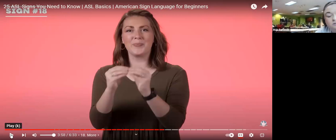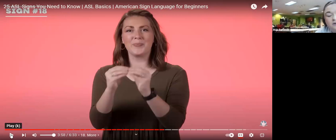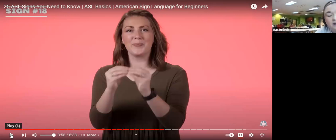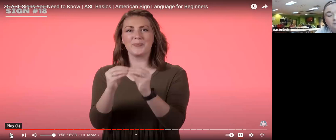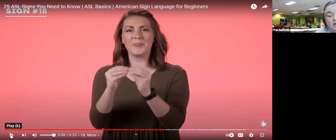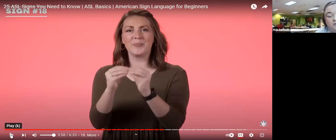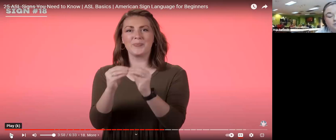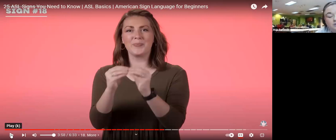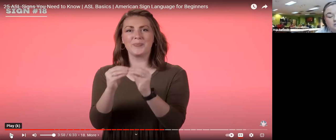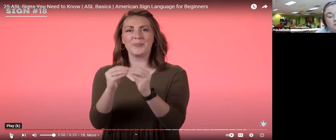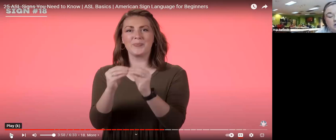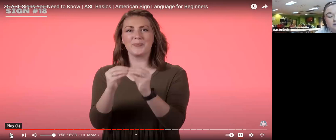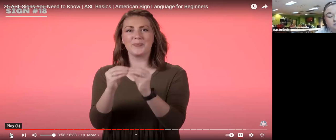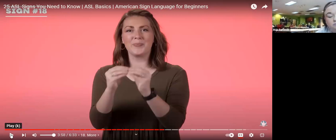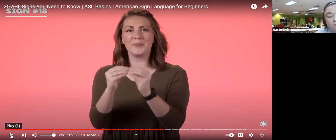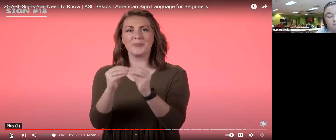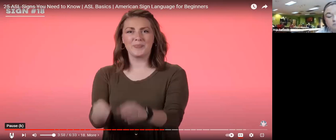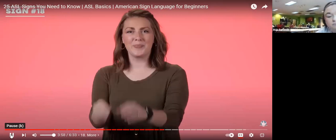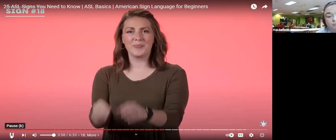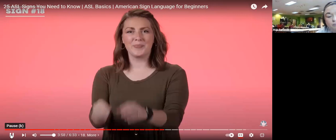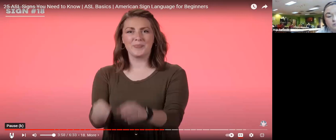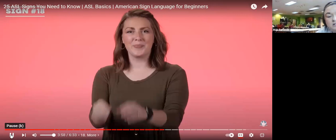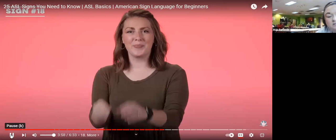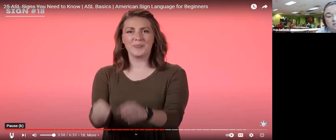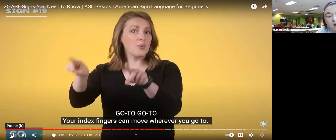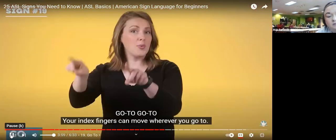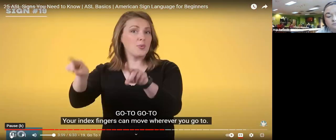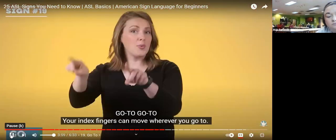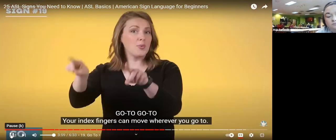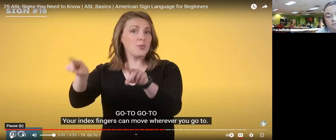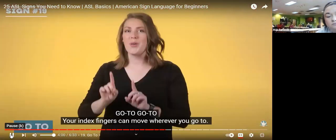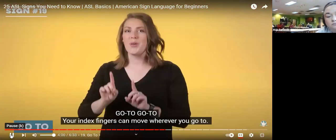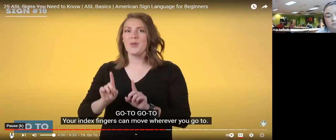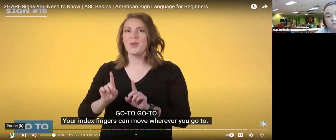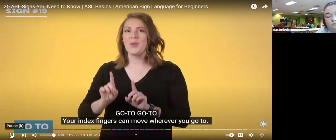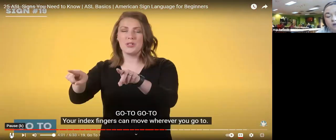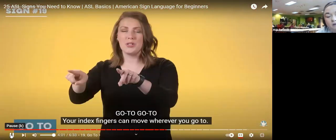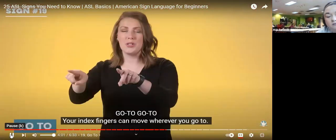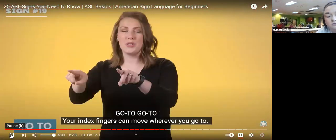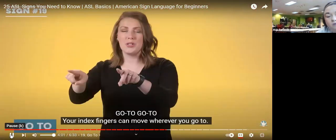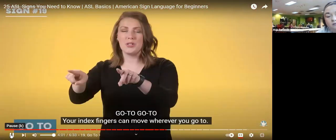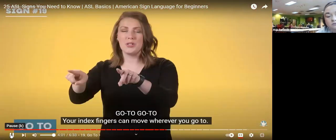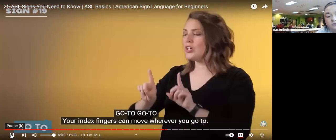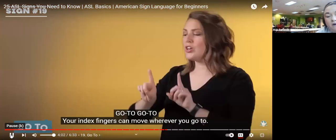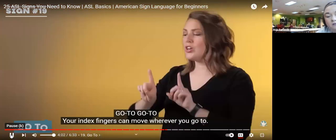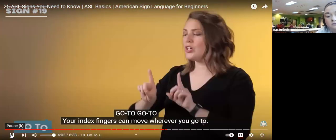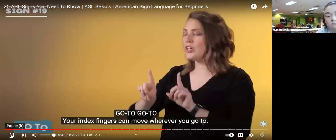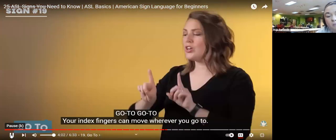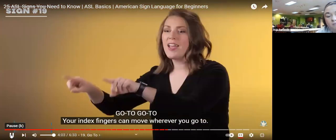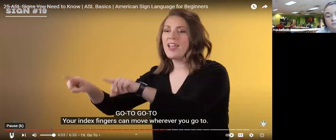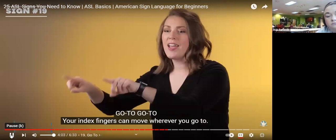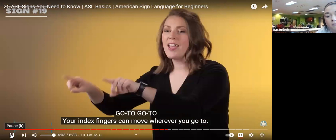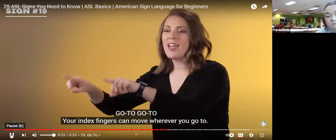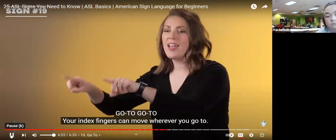all right here we go for the next one go to go to your index